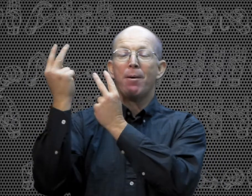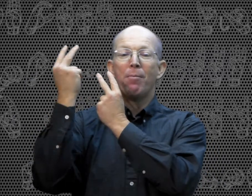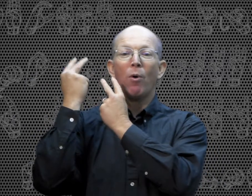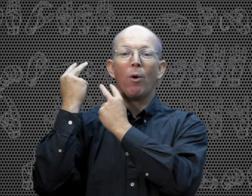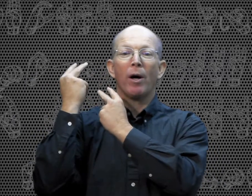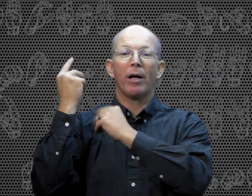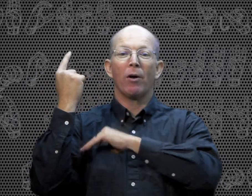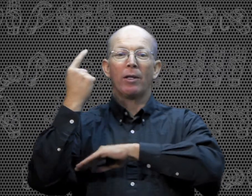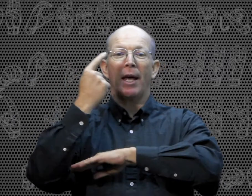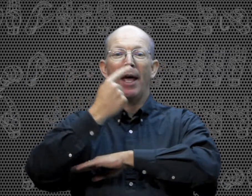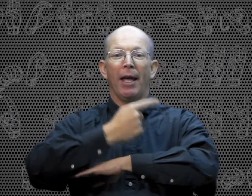Memorial Day.